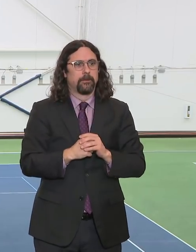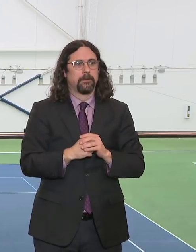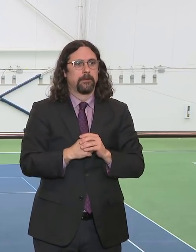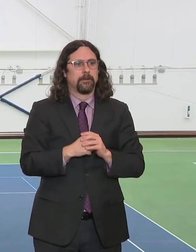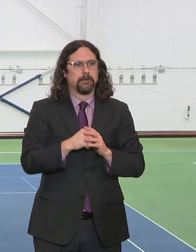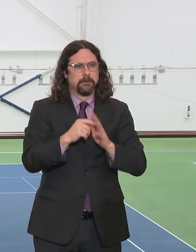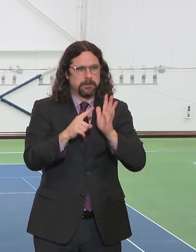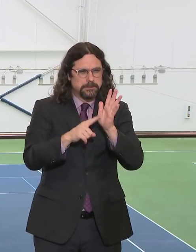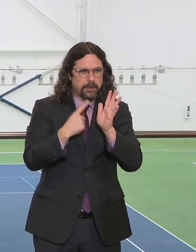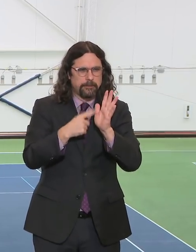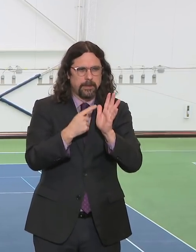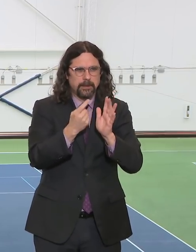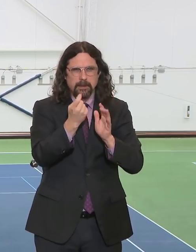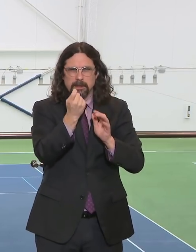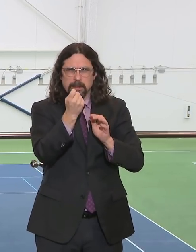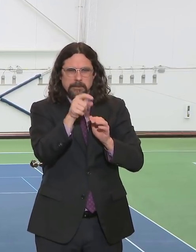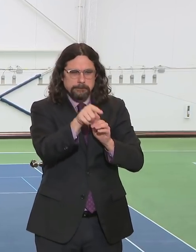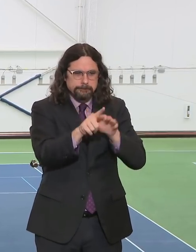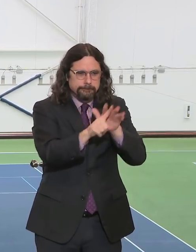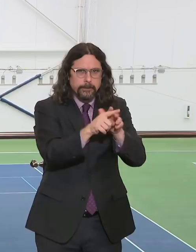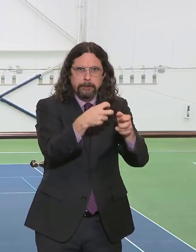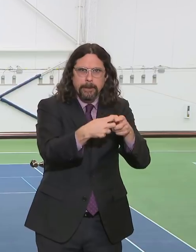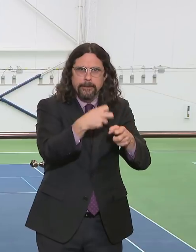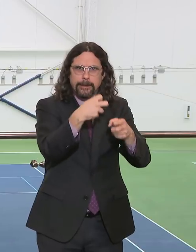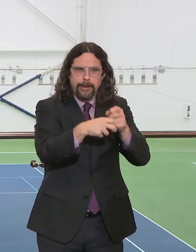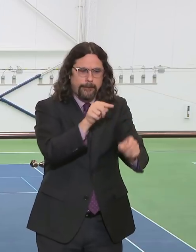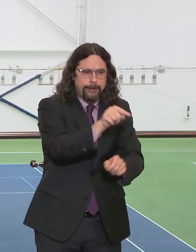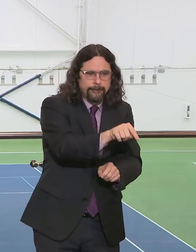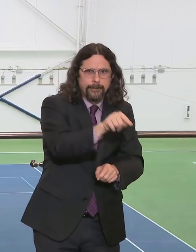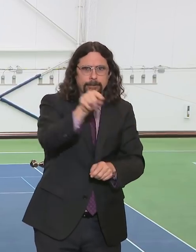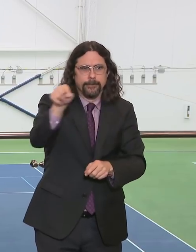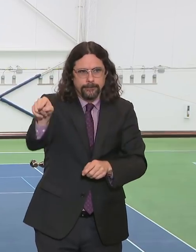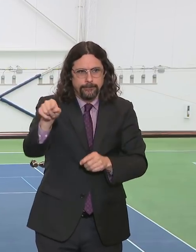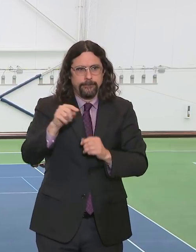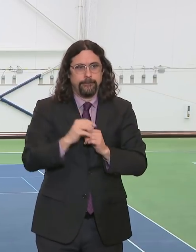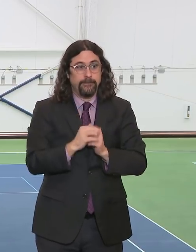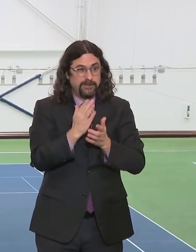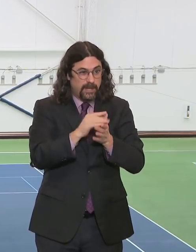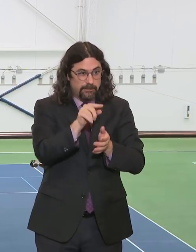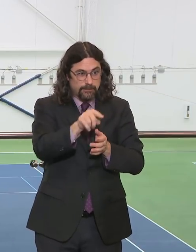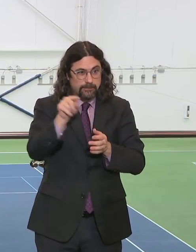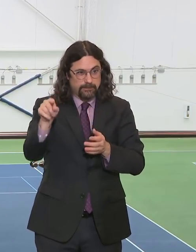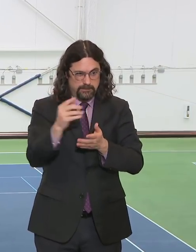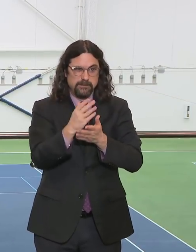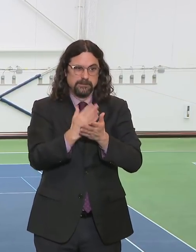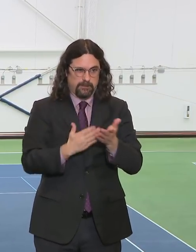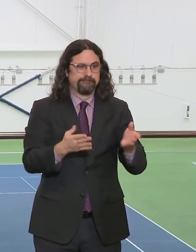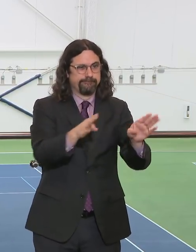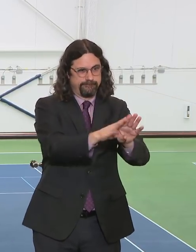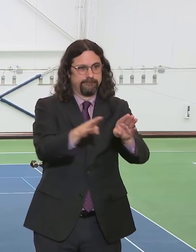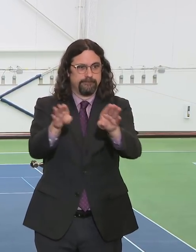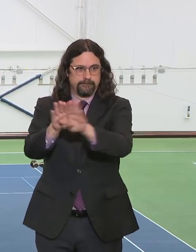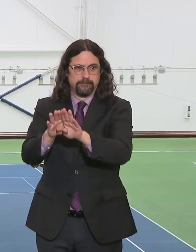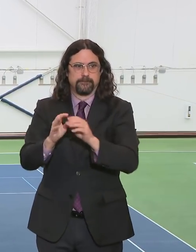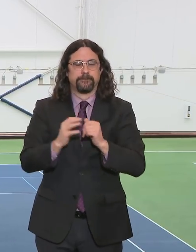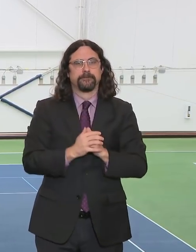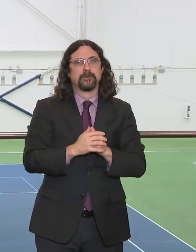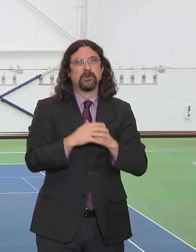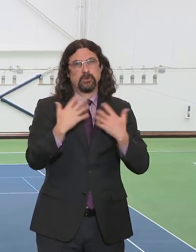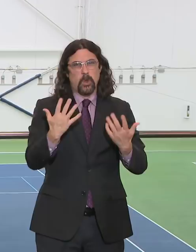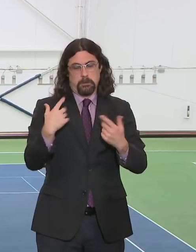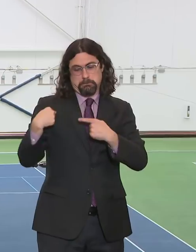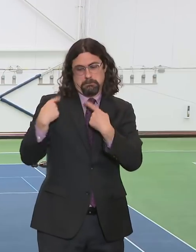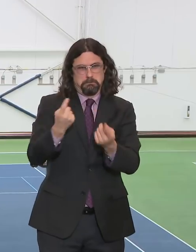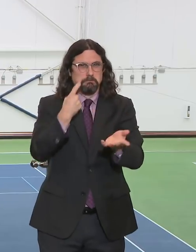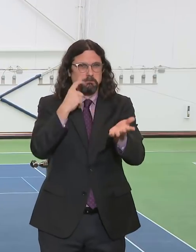ordered 10 playgrounds to be closed at the end of today. Those are playgrounds that have had crowding multiple times. They will be